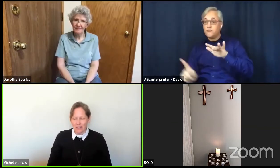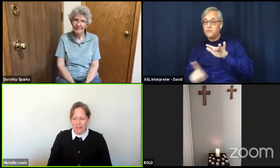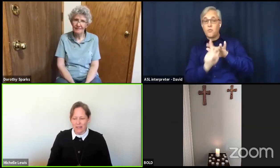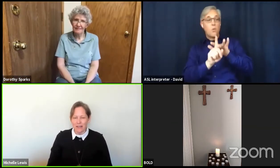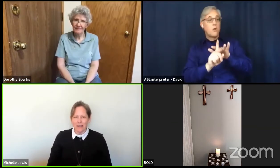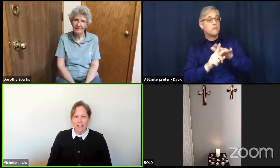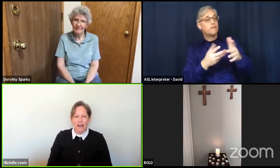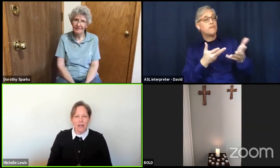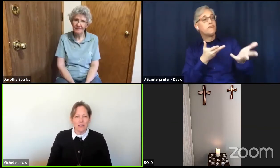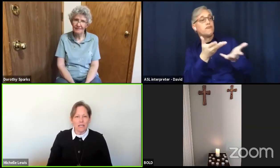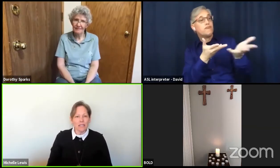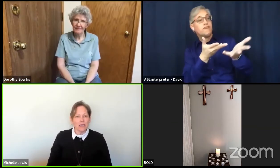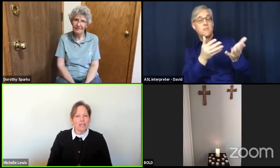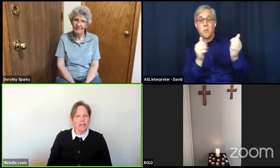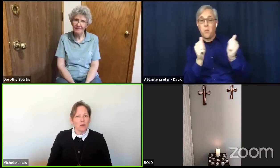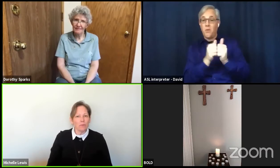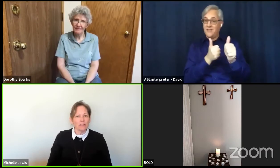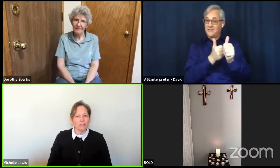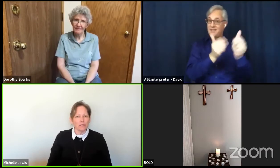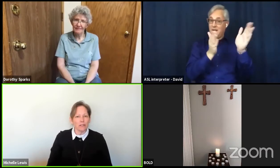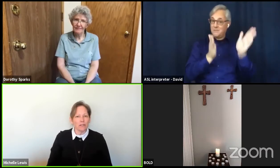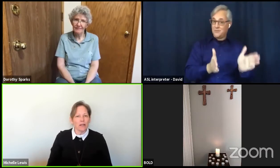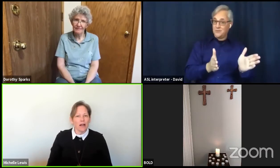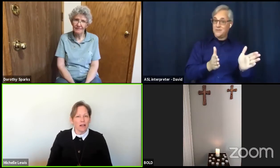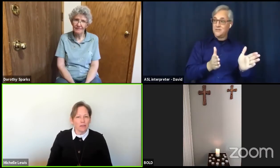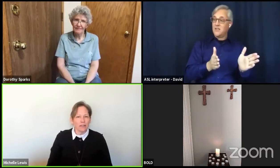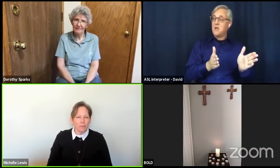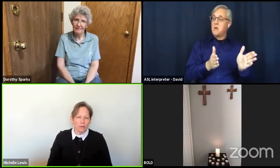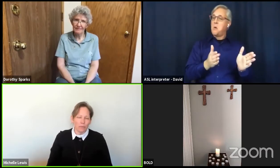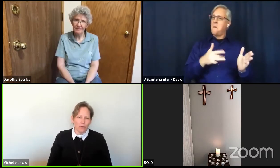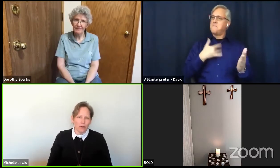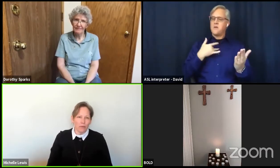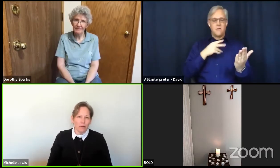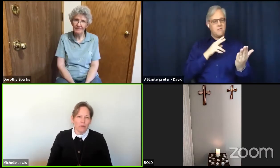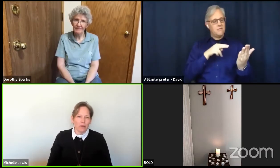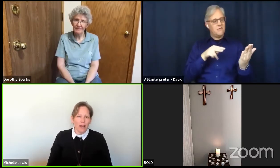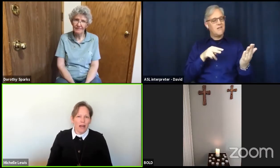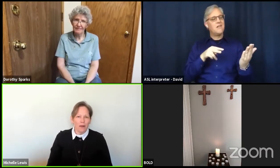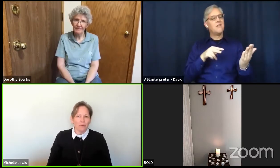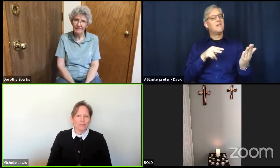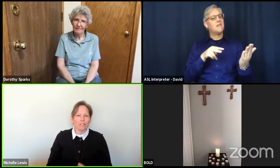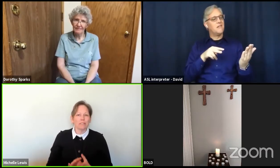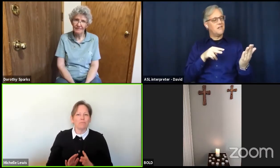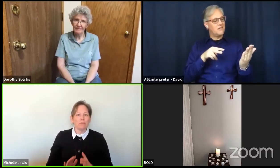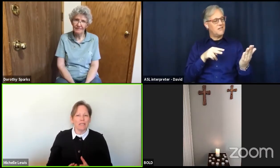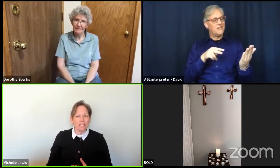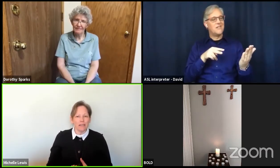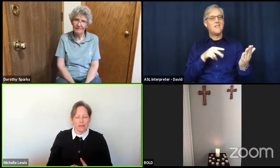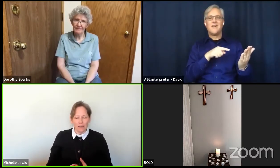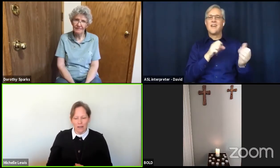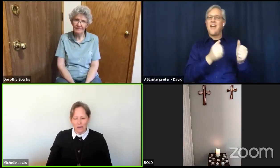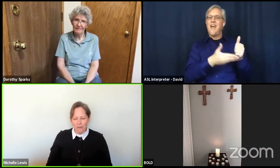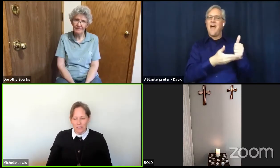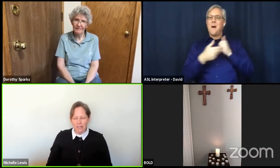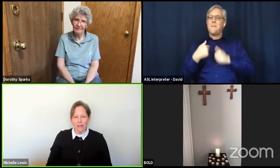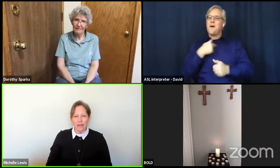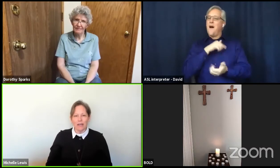I think they can help us learn a little bit more about how to just be, how to be